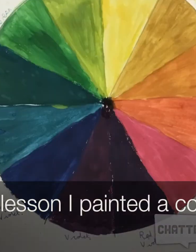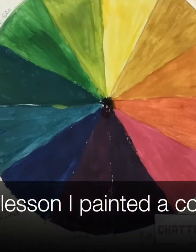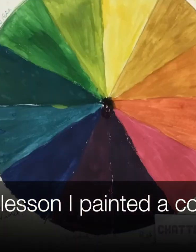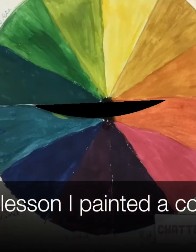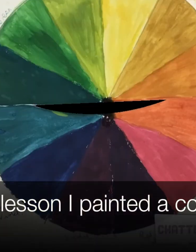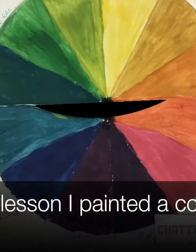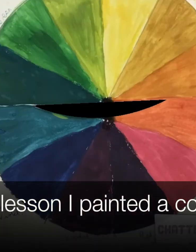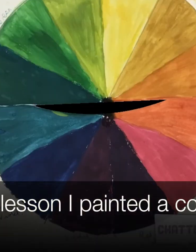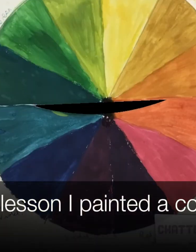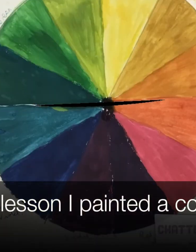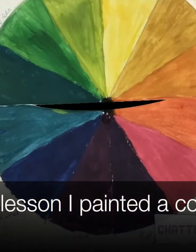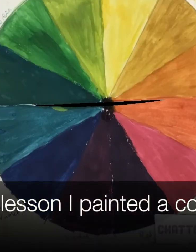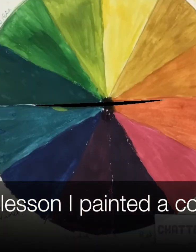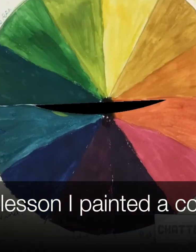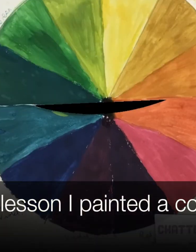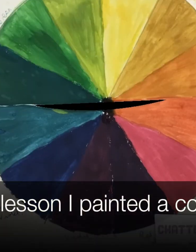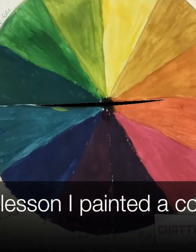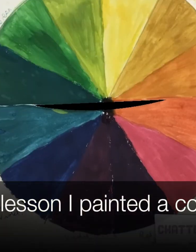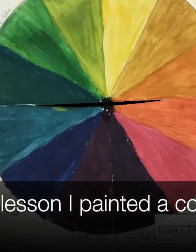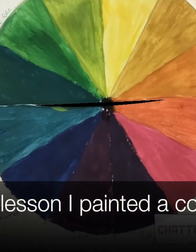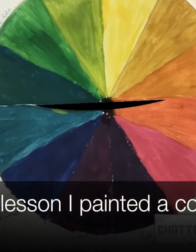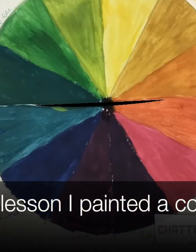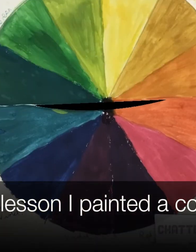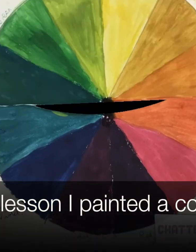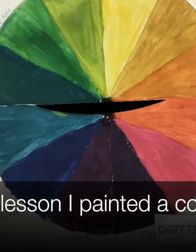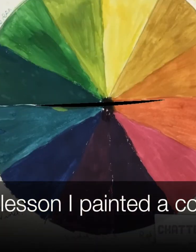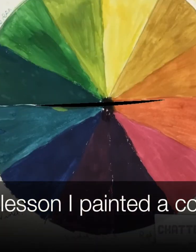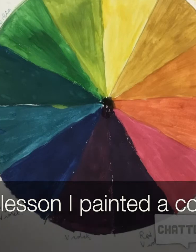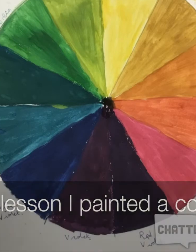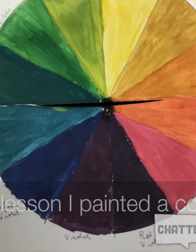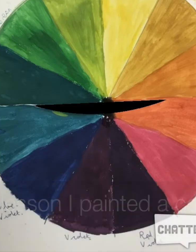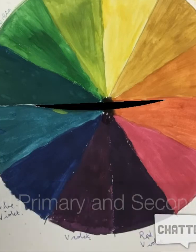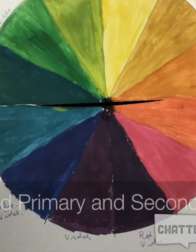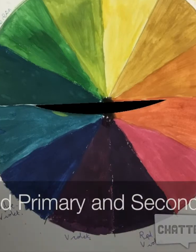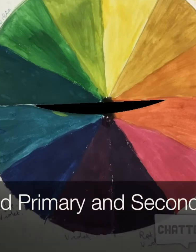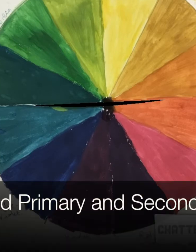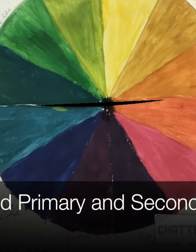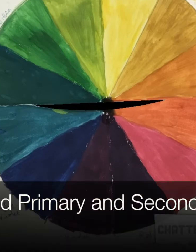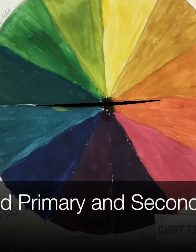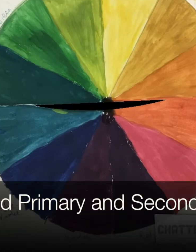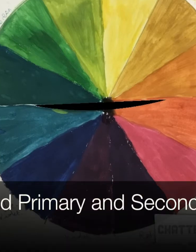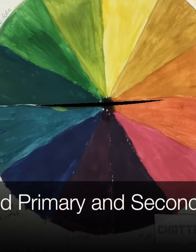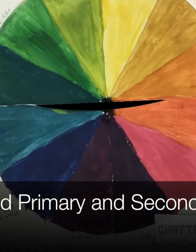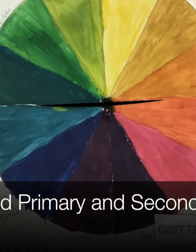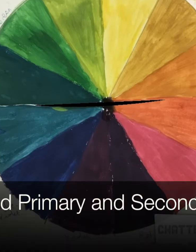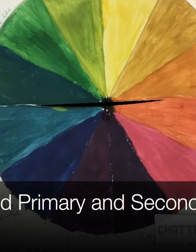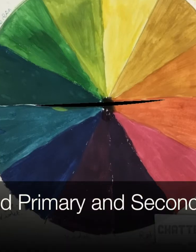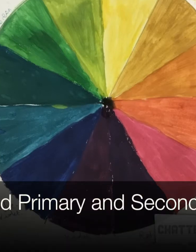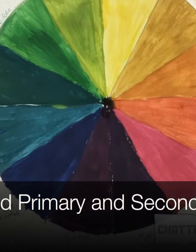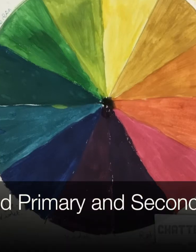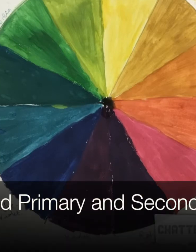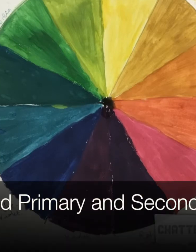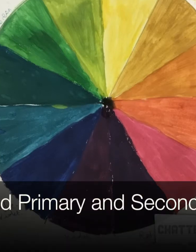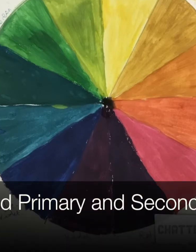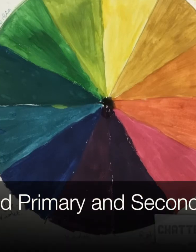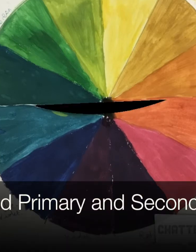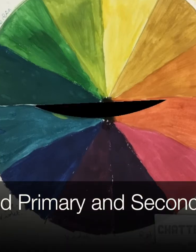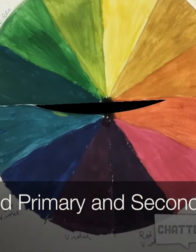In today's lesson, I've learnt how to paint a colour wheel. I understand what primary and secondary colours are. What worked